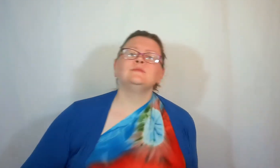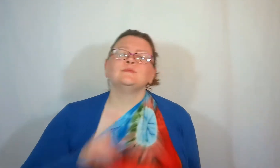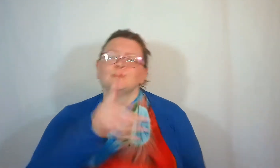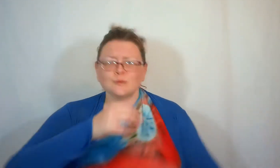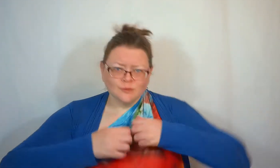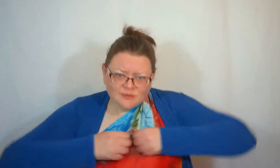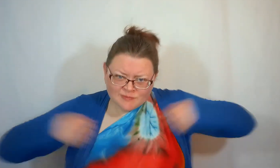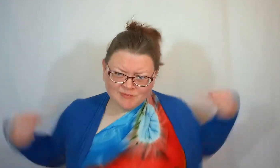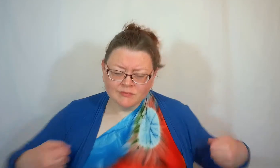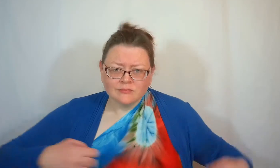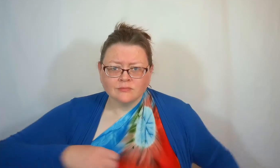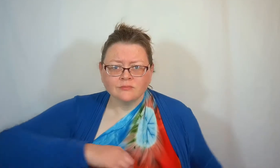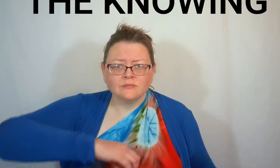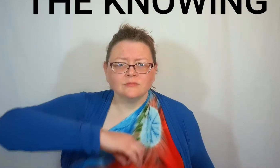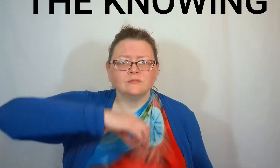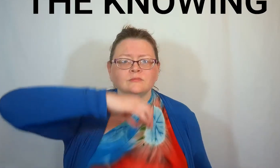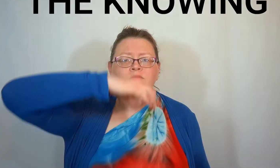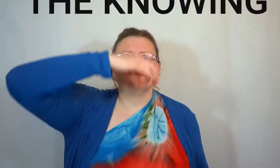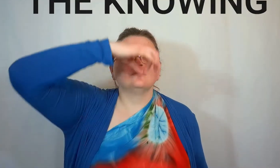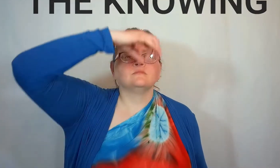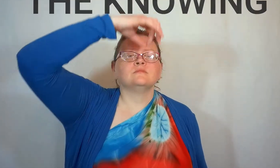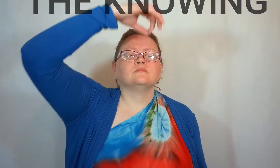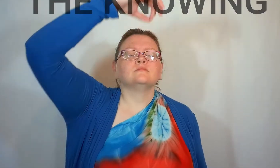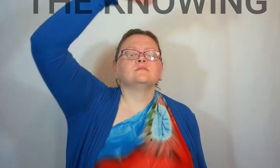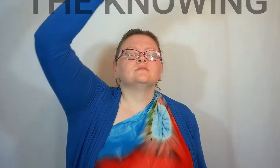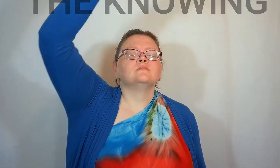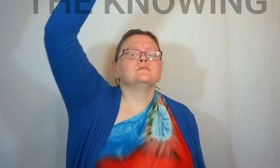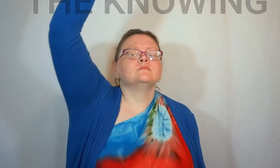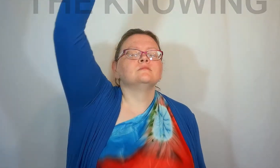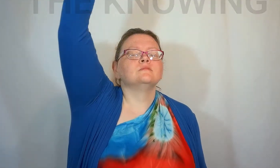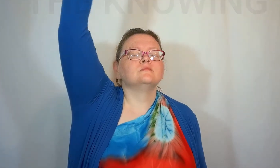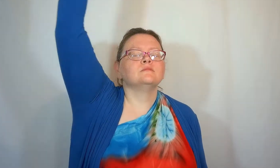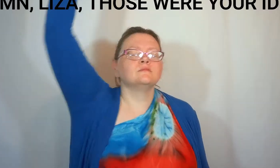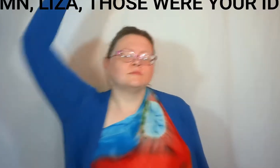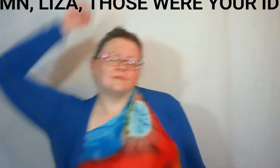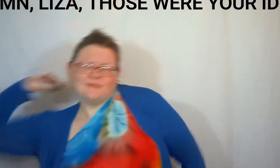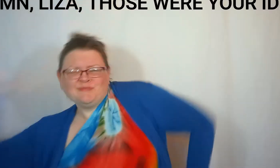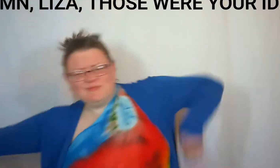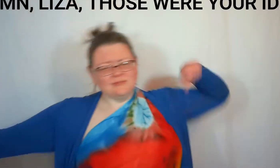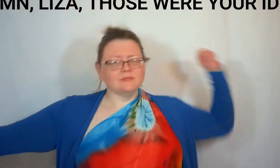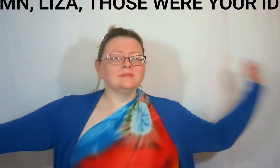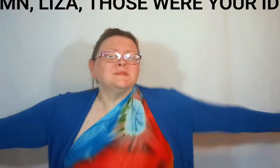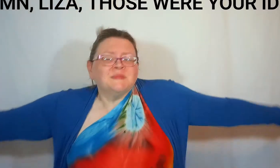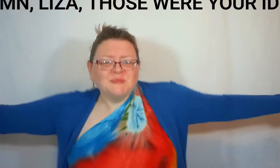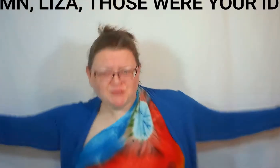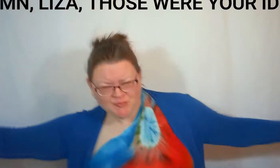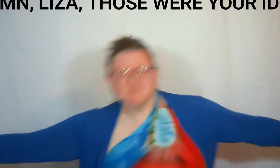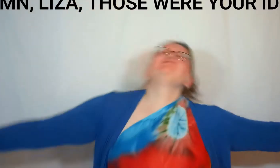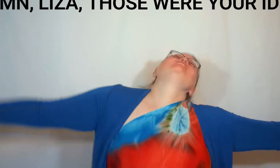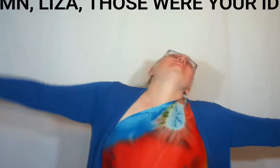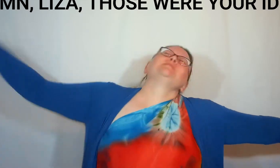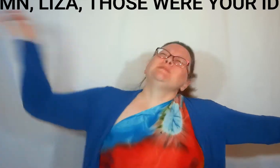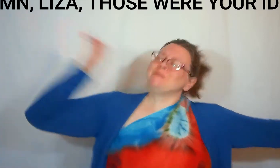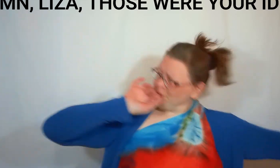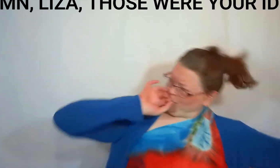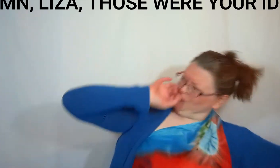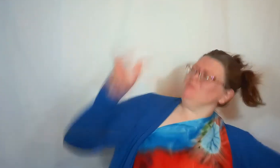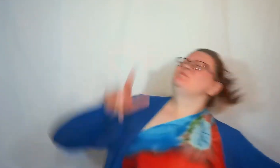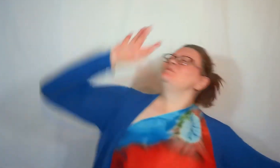and you're left naked with the truth You throw your head back and you're spinning